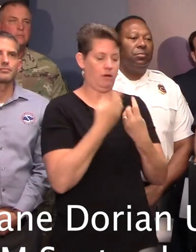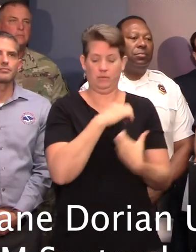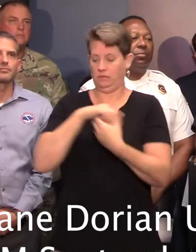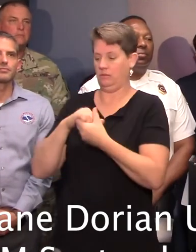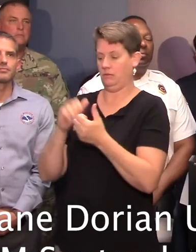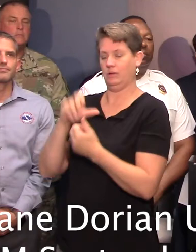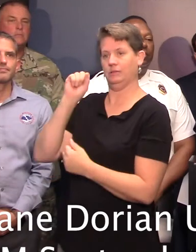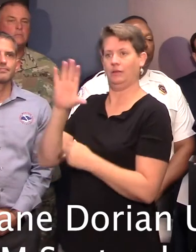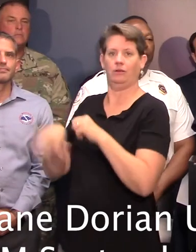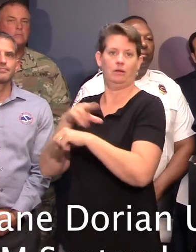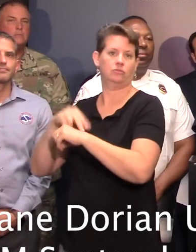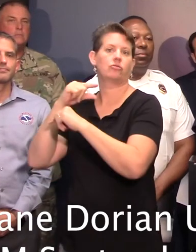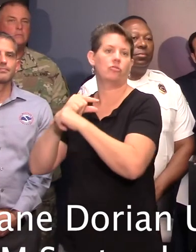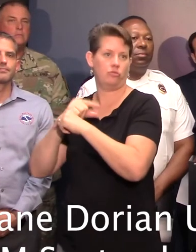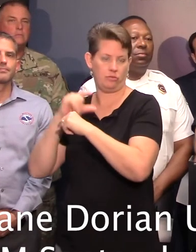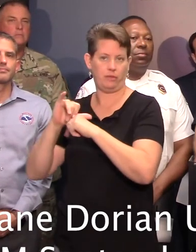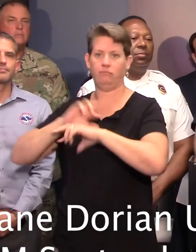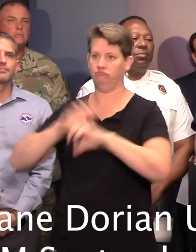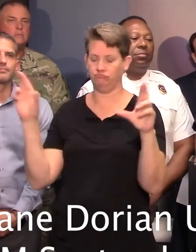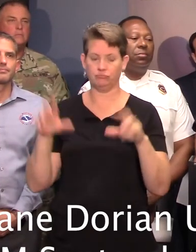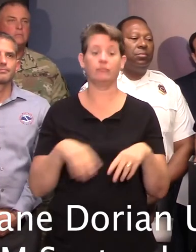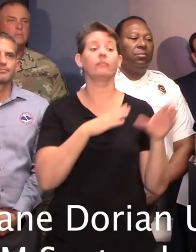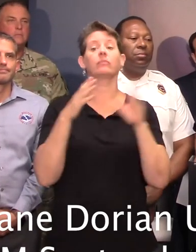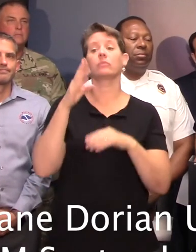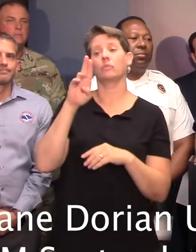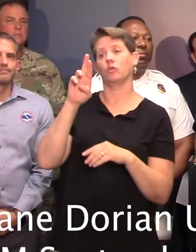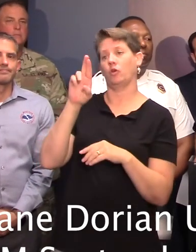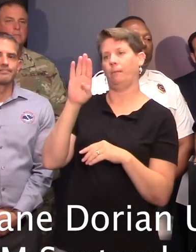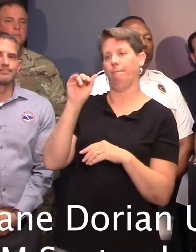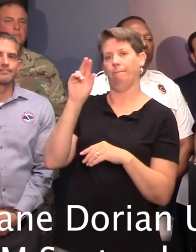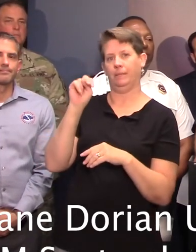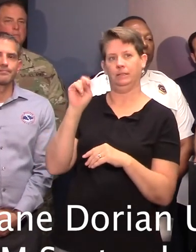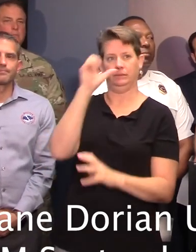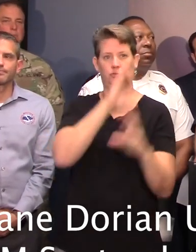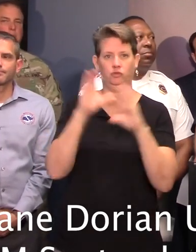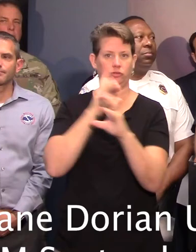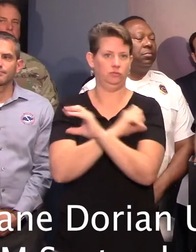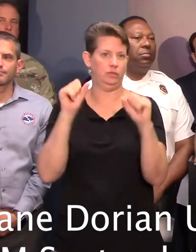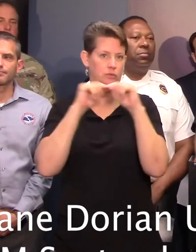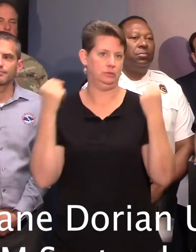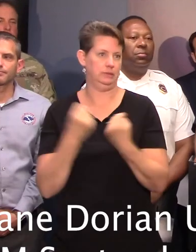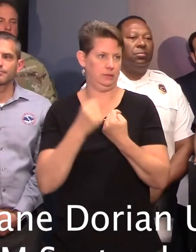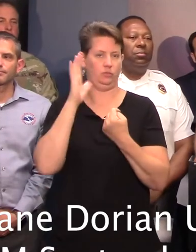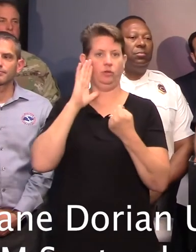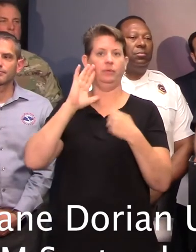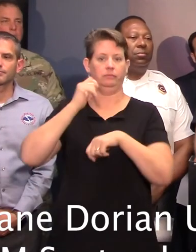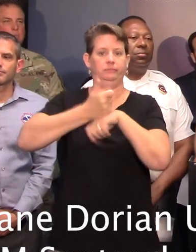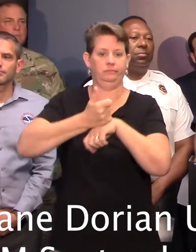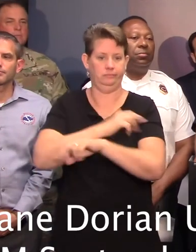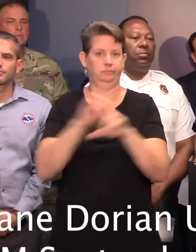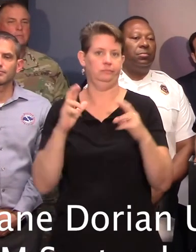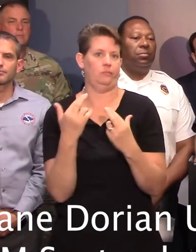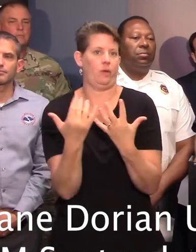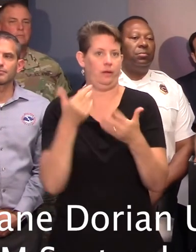South Carolina National Guard. We also have urban search and rescue teams that are going to be staged closer to the coast, as